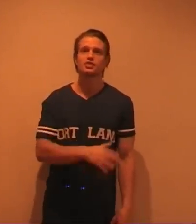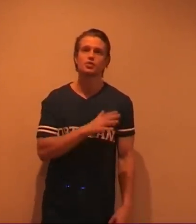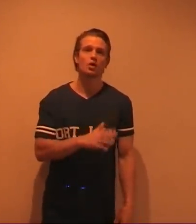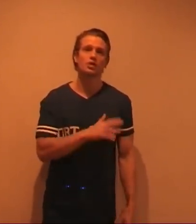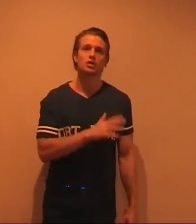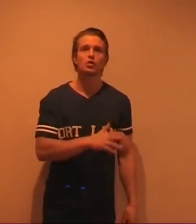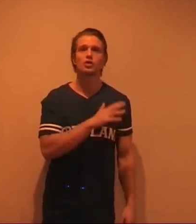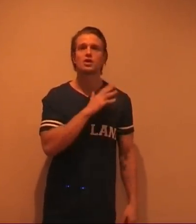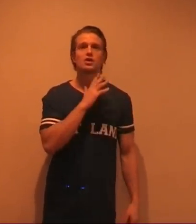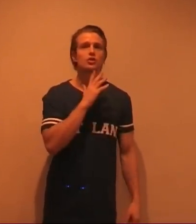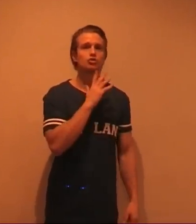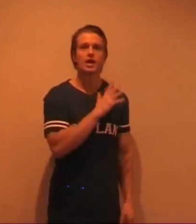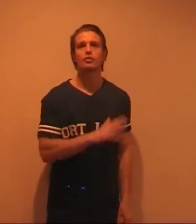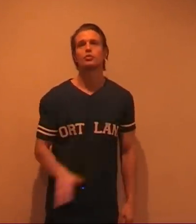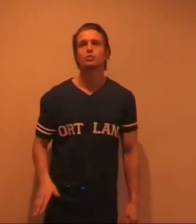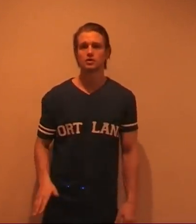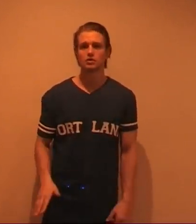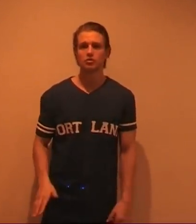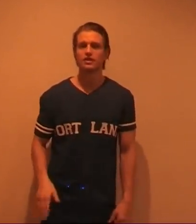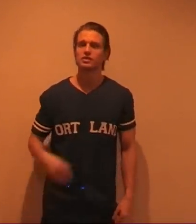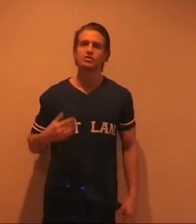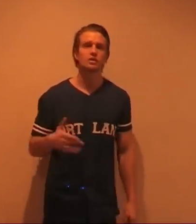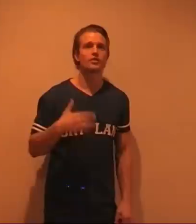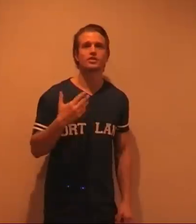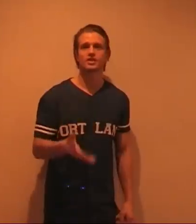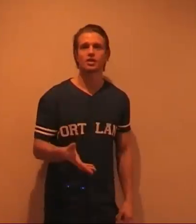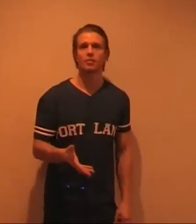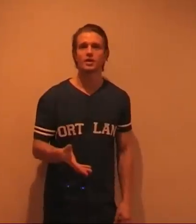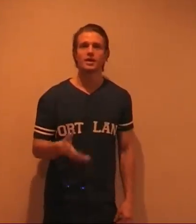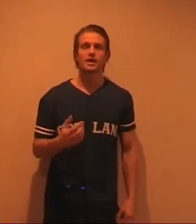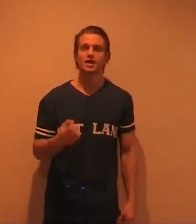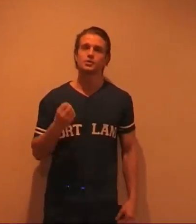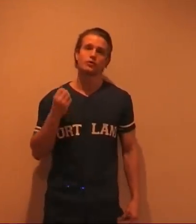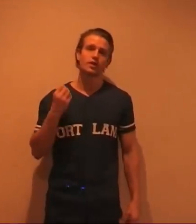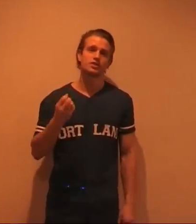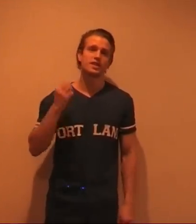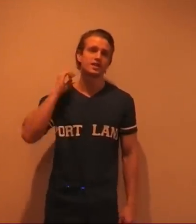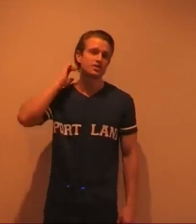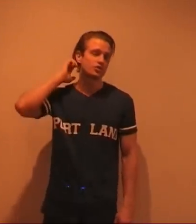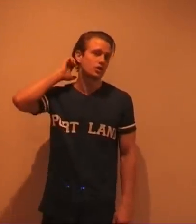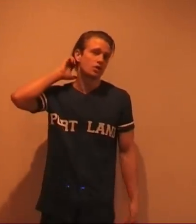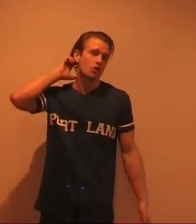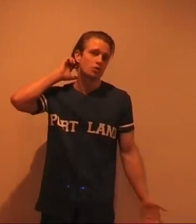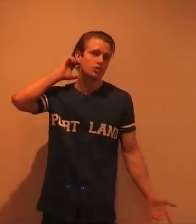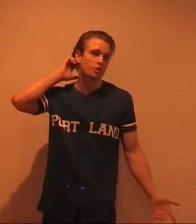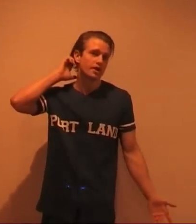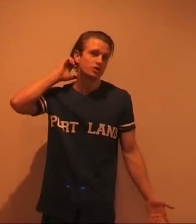you are going to look terrible. Right. It's going to totally fuck your skin up. And unless you have great genetics you are going to look old. It's going to age you.